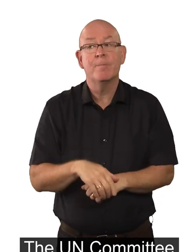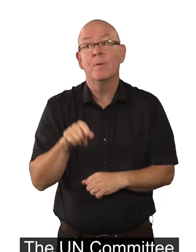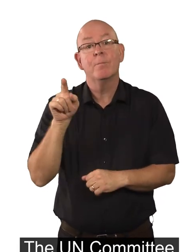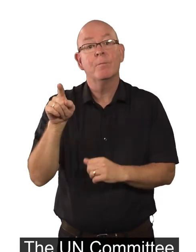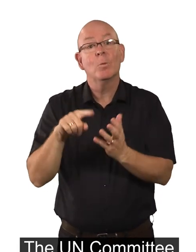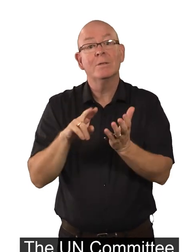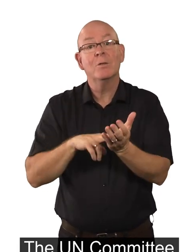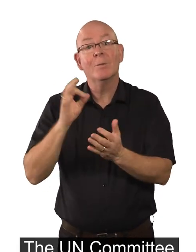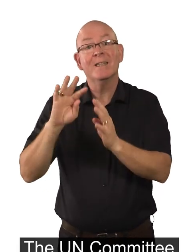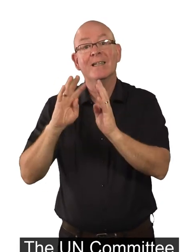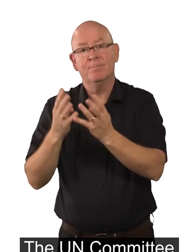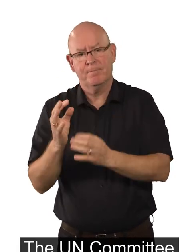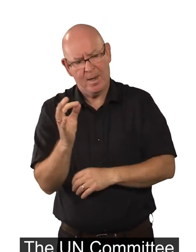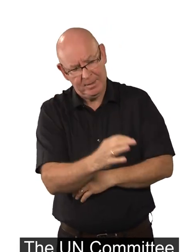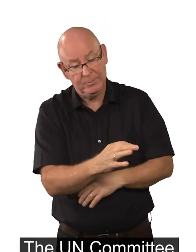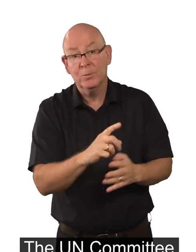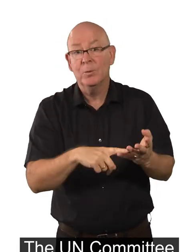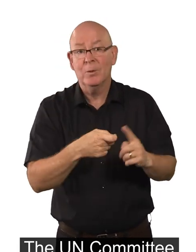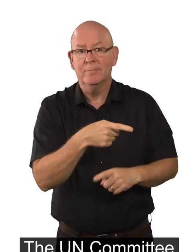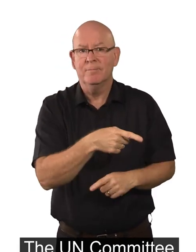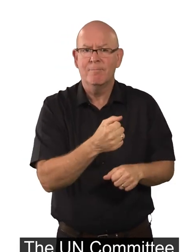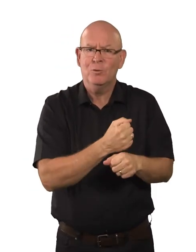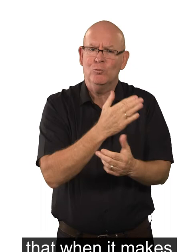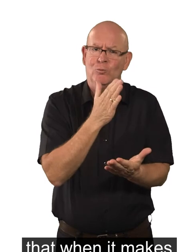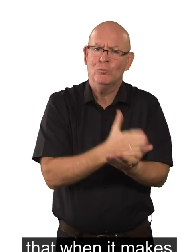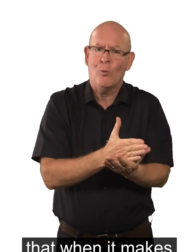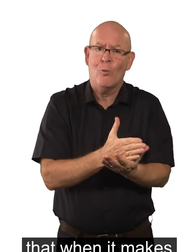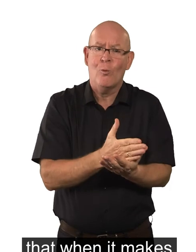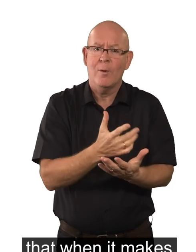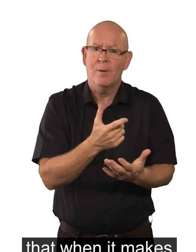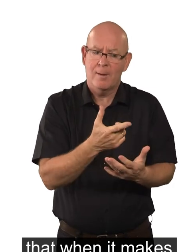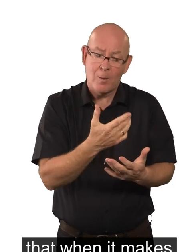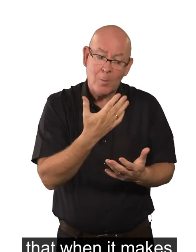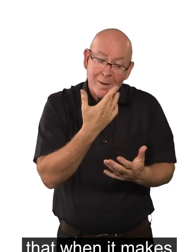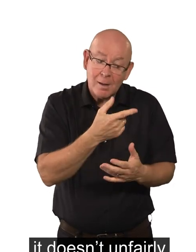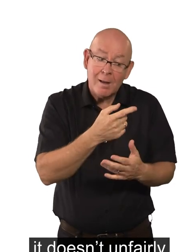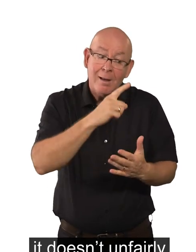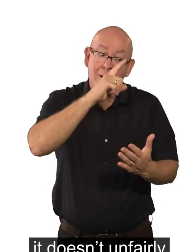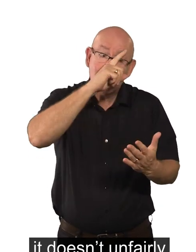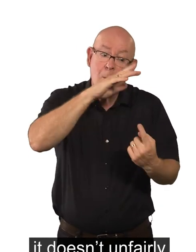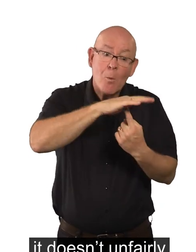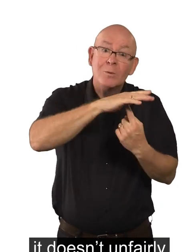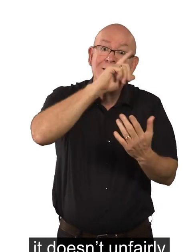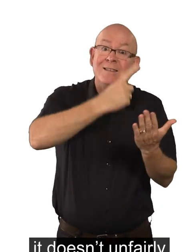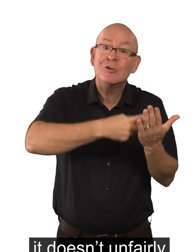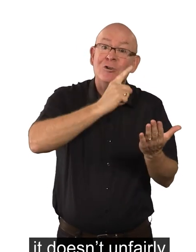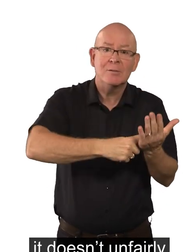The UN Committee asked the UK to make sure that when it makes important decisions, it doesn't